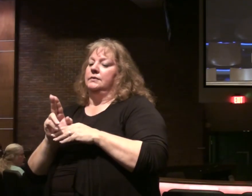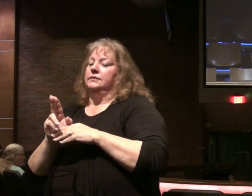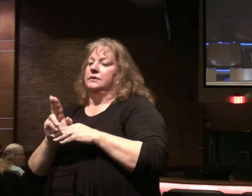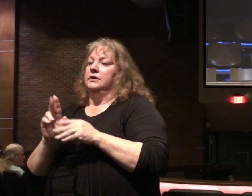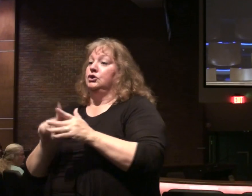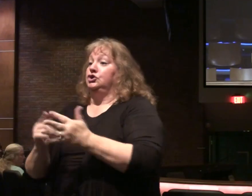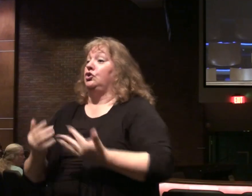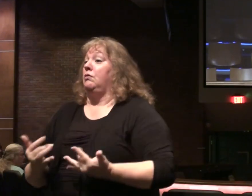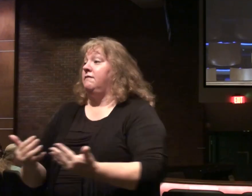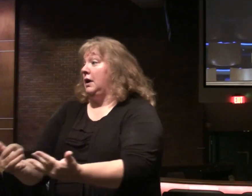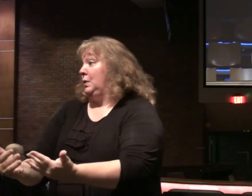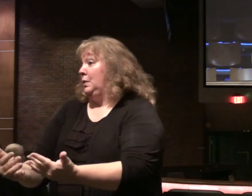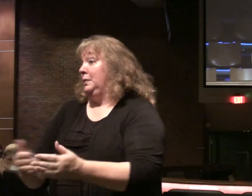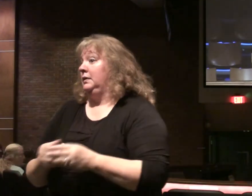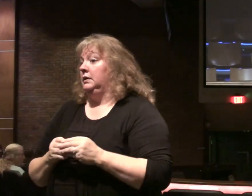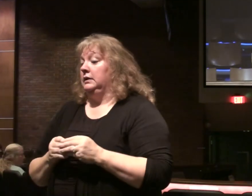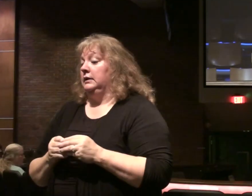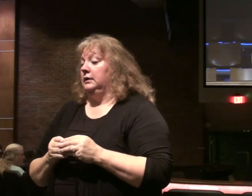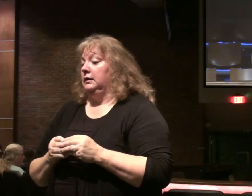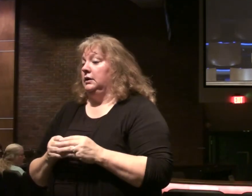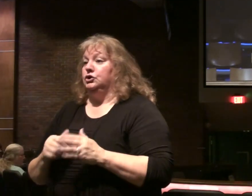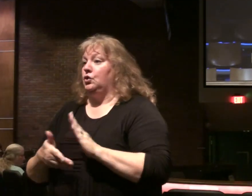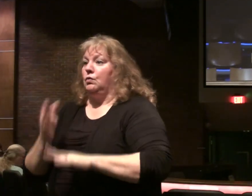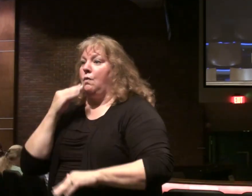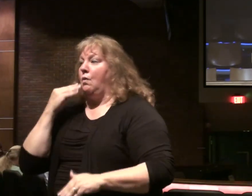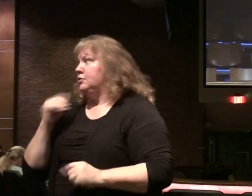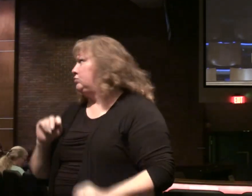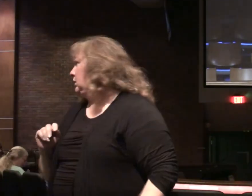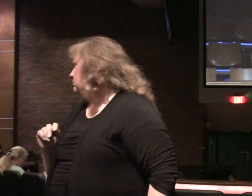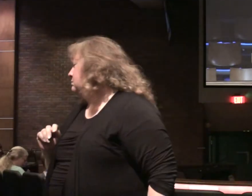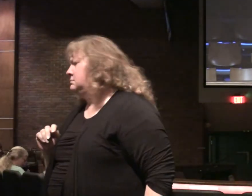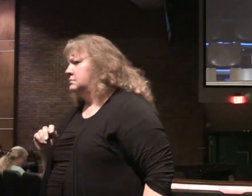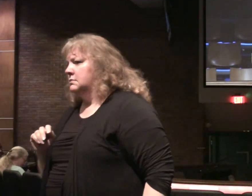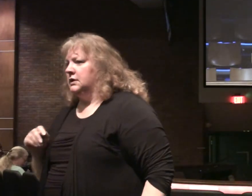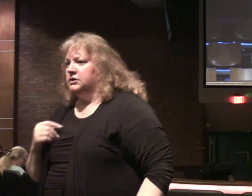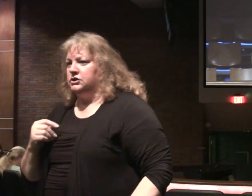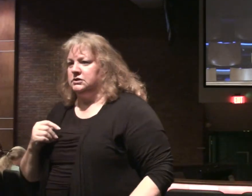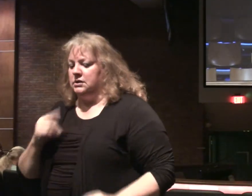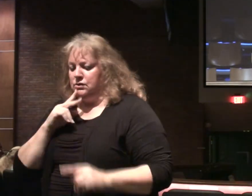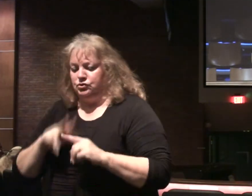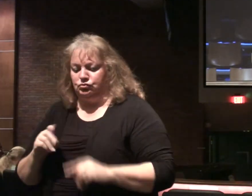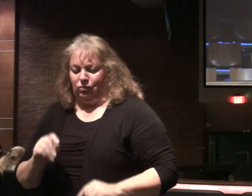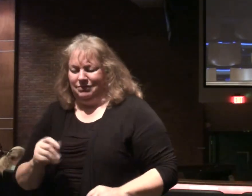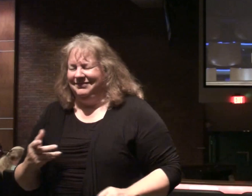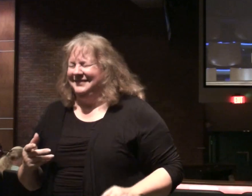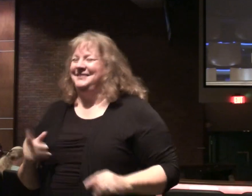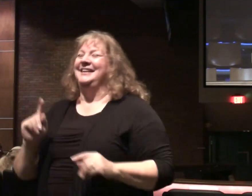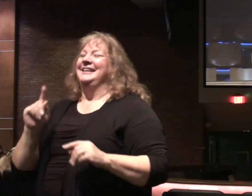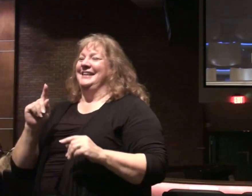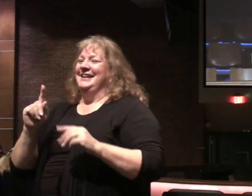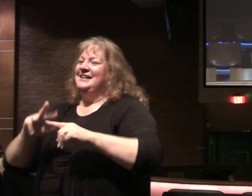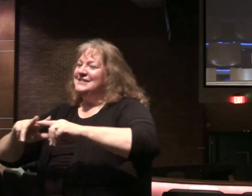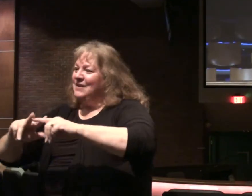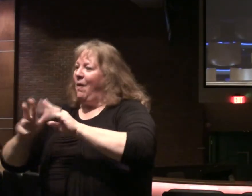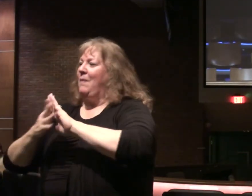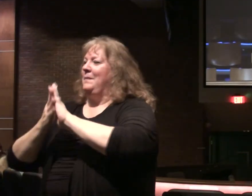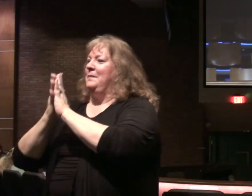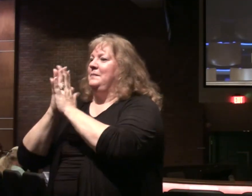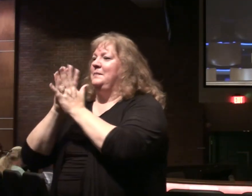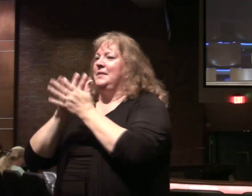for fire. I read it. haven't tried it. Don't go home and try that. Don't just throw salt on the burner. But he says, if salt becomes